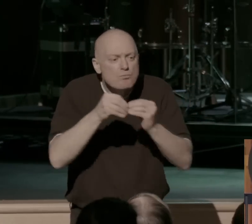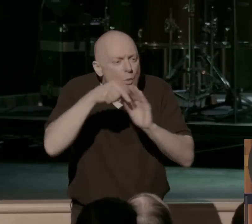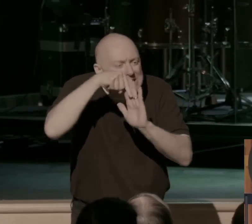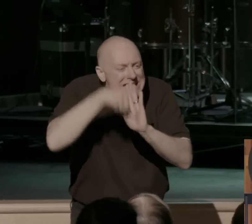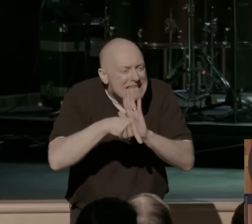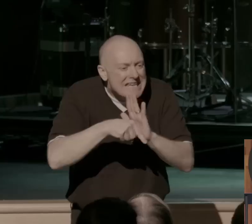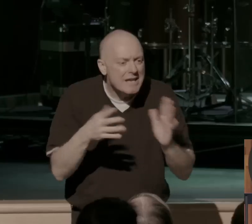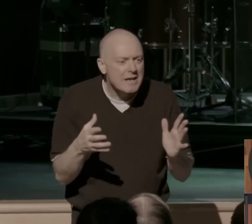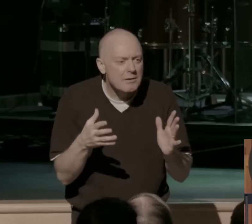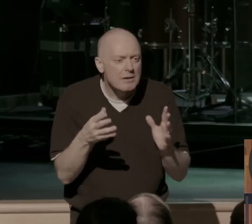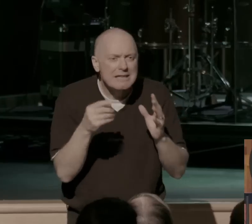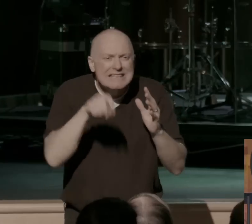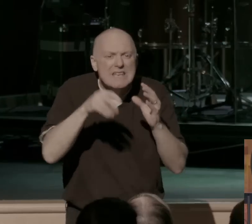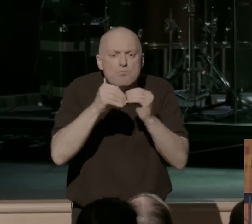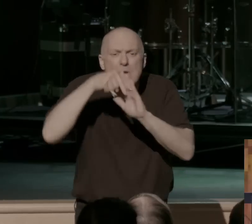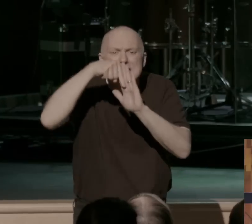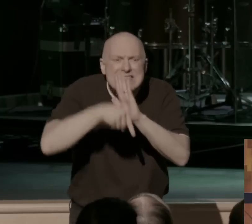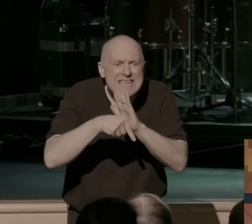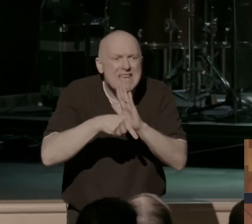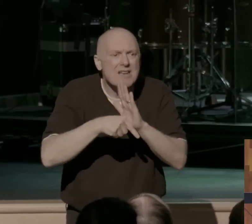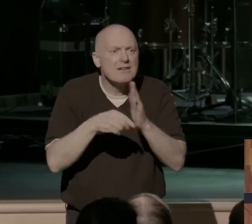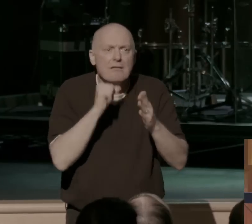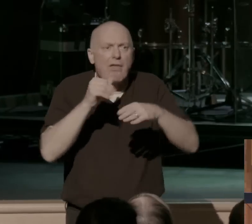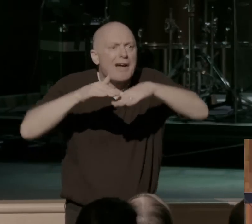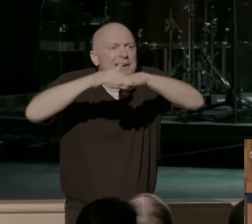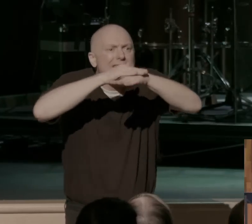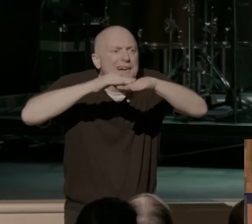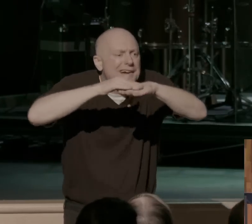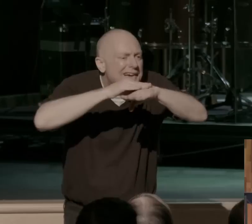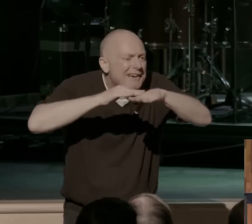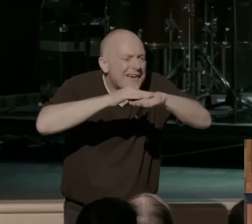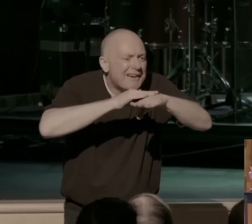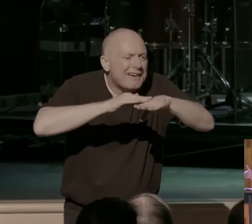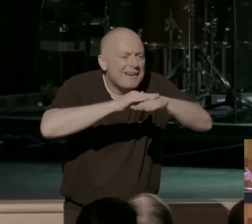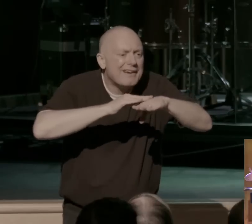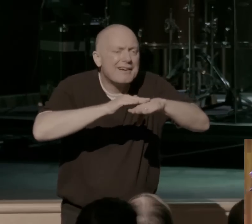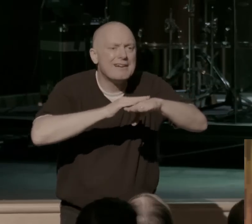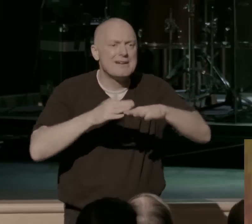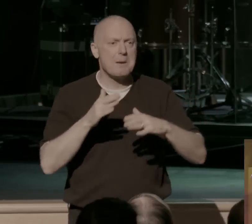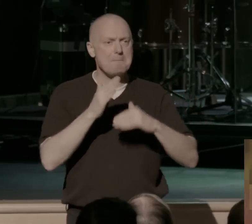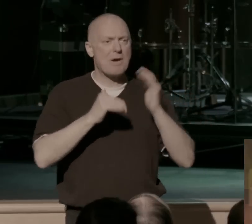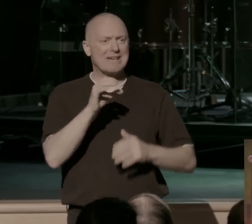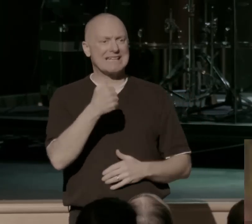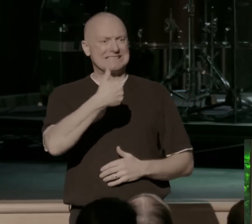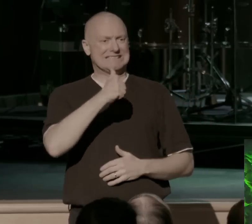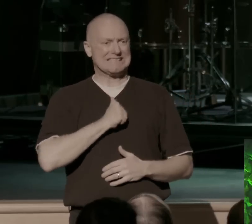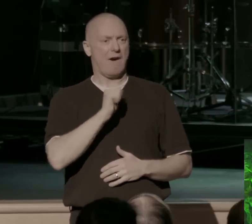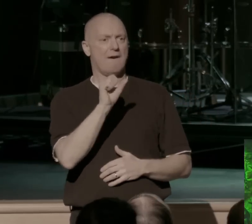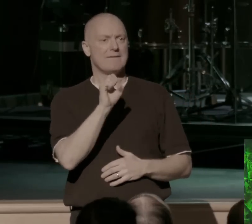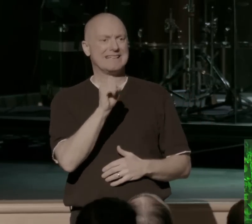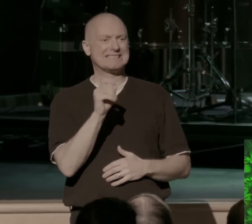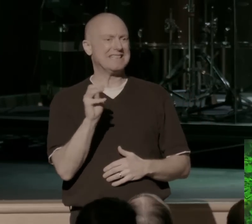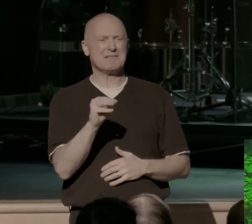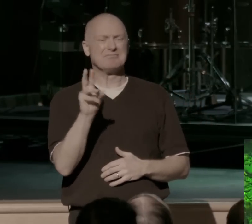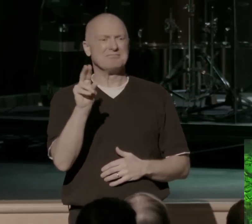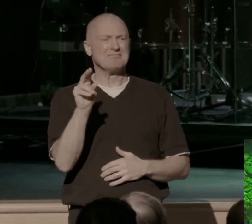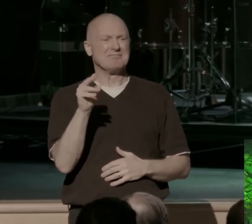deeper, deeper than just surface affirmations, deeper than just building our self-esteem, deeper than just religious check marks, deep enough to even reach us when we're